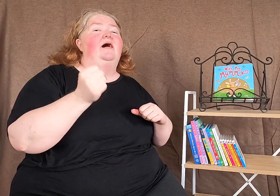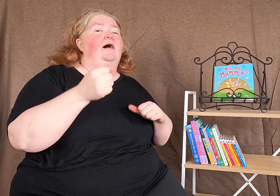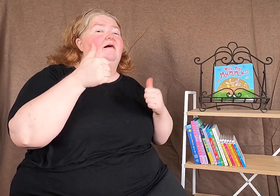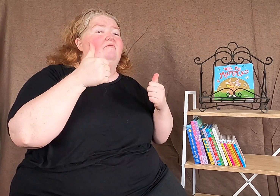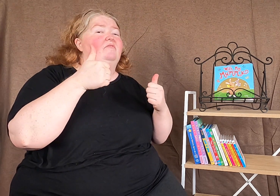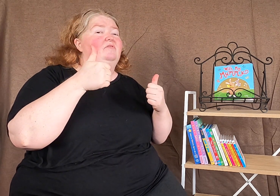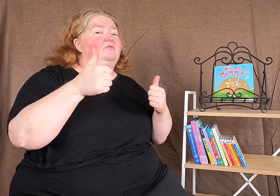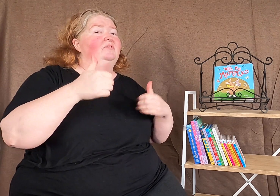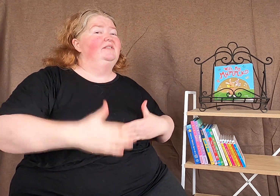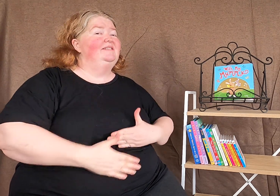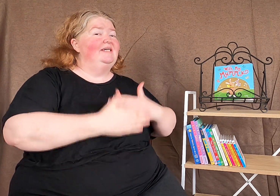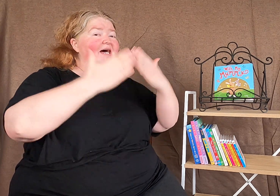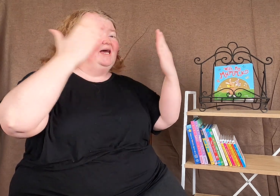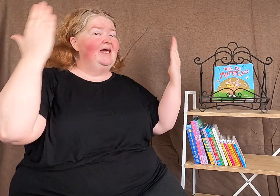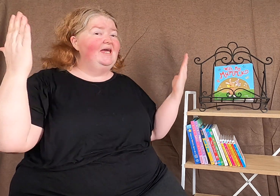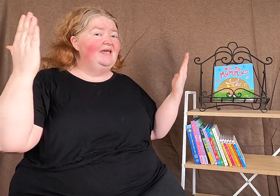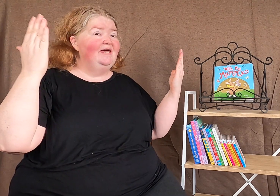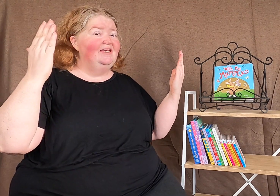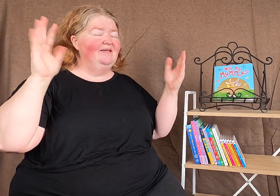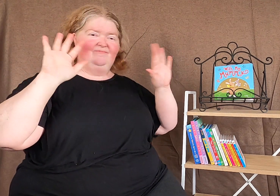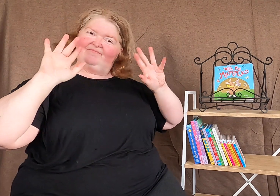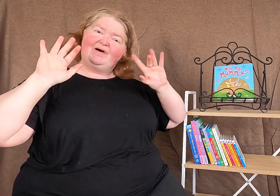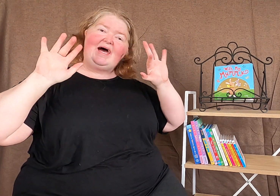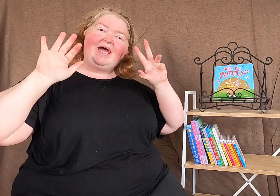Have a good day. Bye.